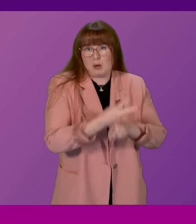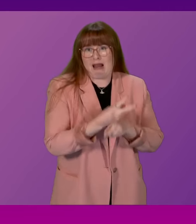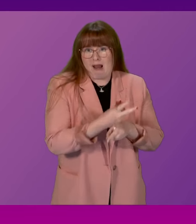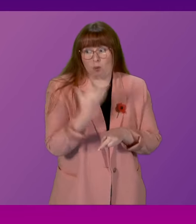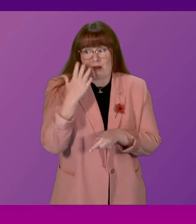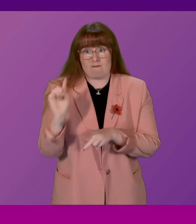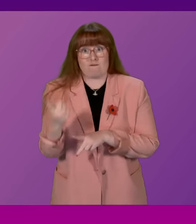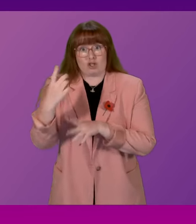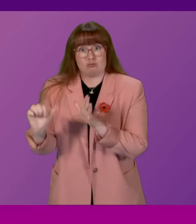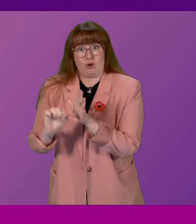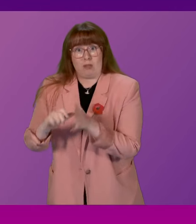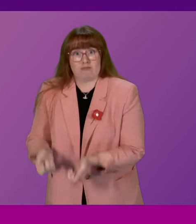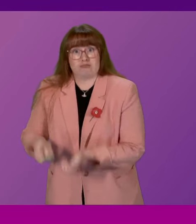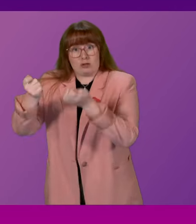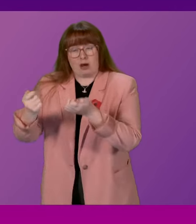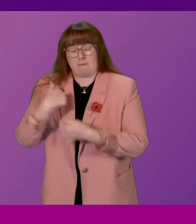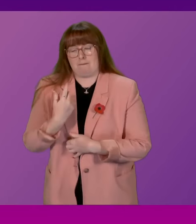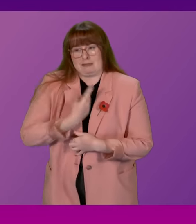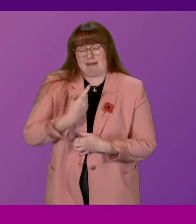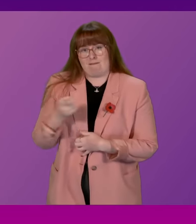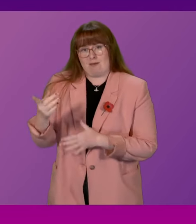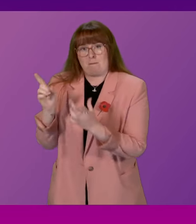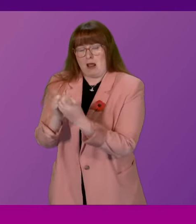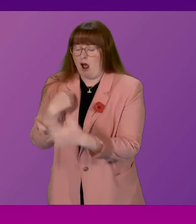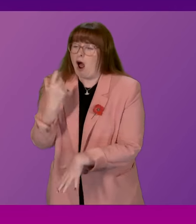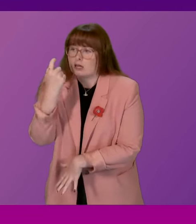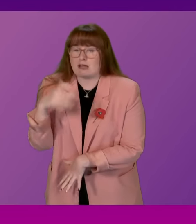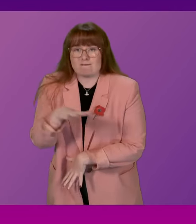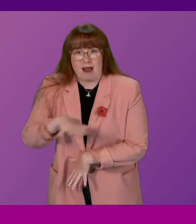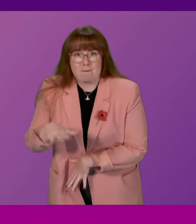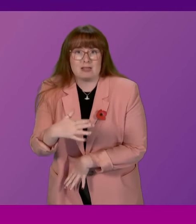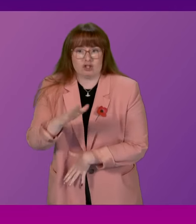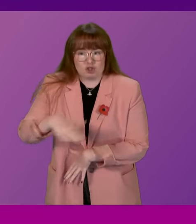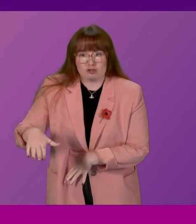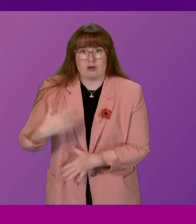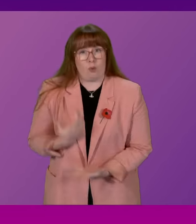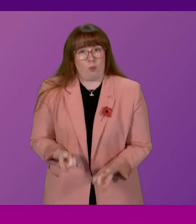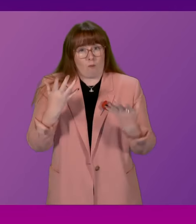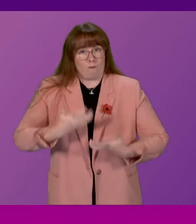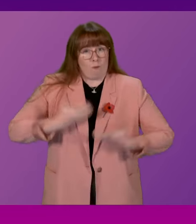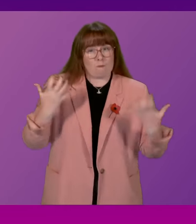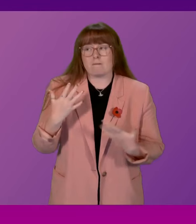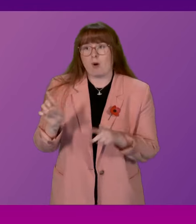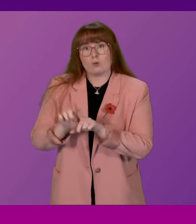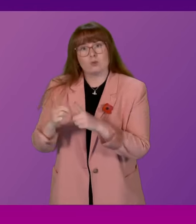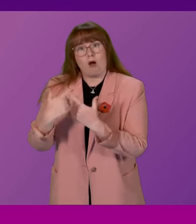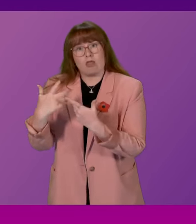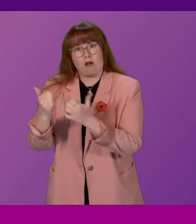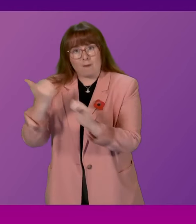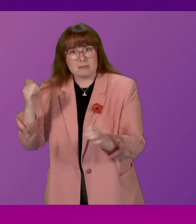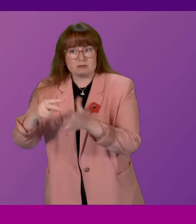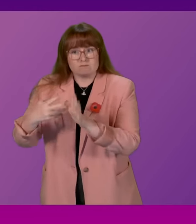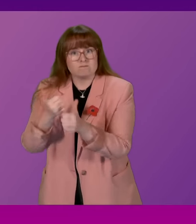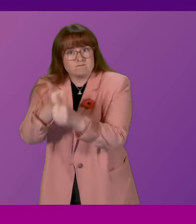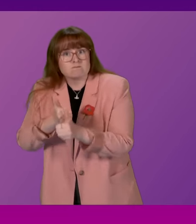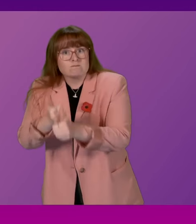first emerged. And I understand the anger not just of the families and the children involved but those advocating for them. The Scottish